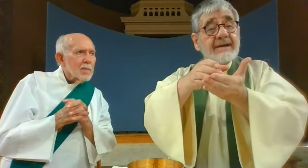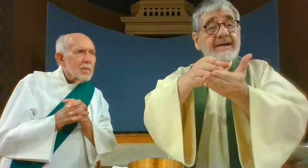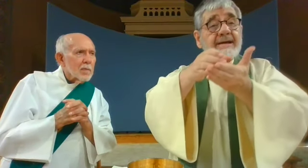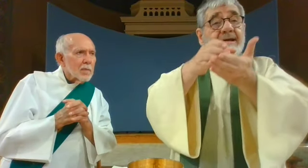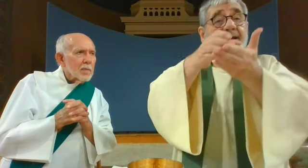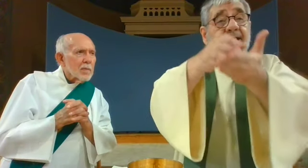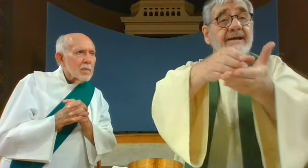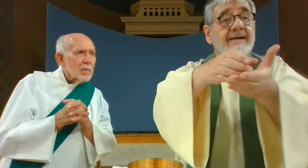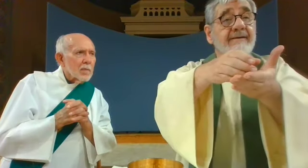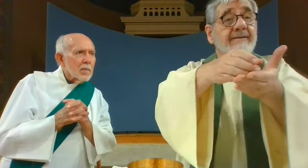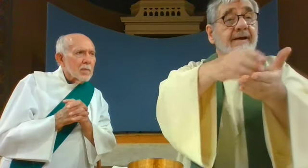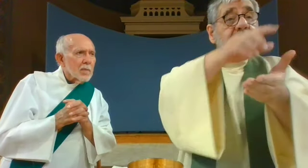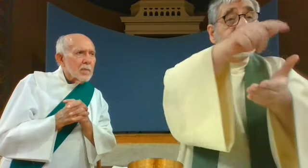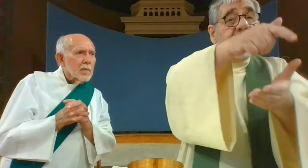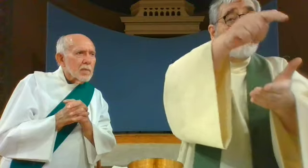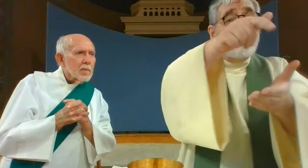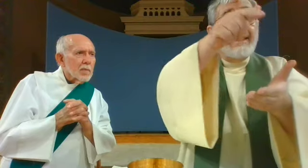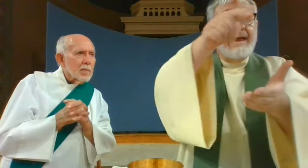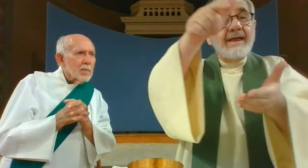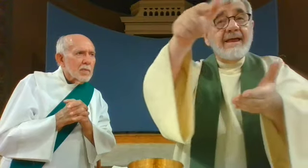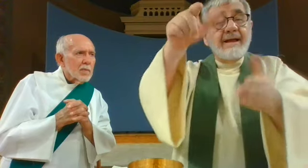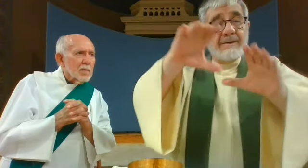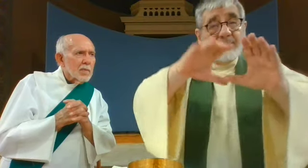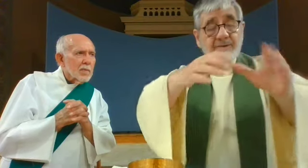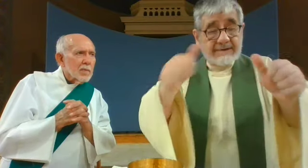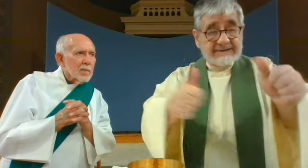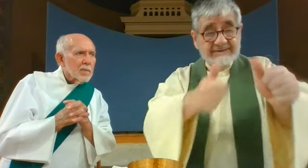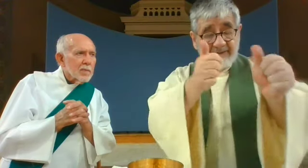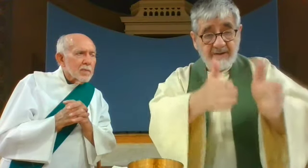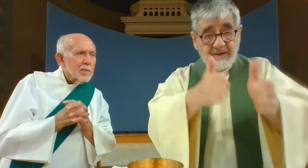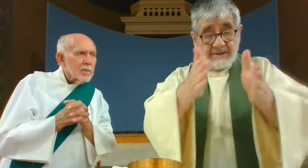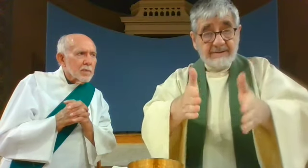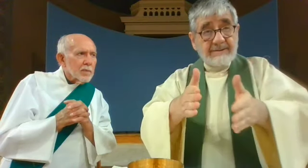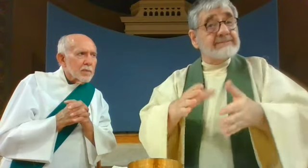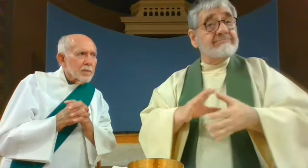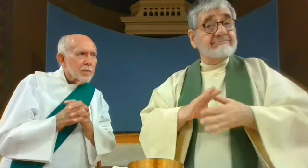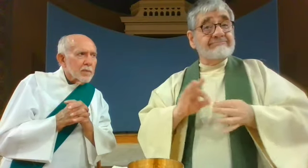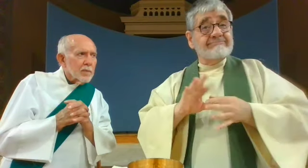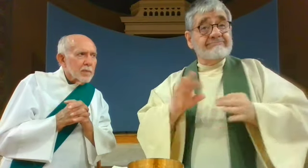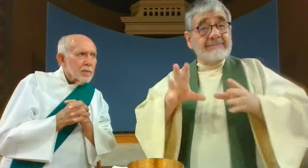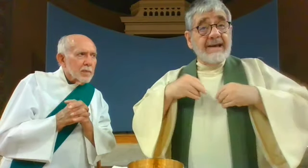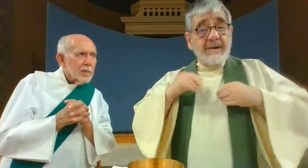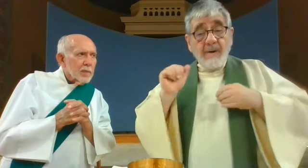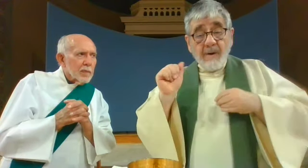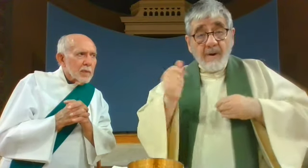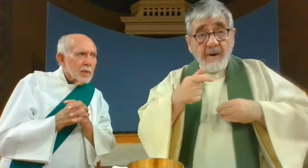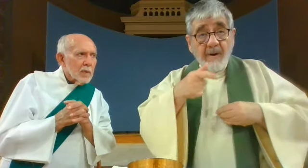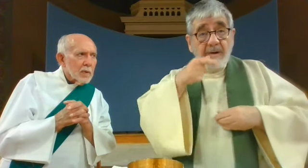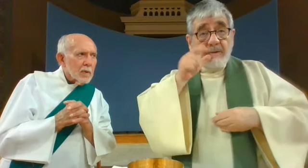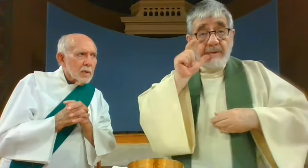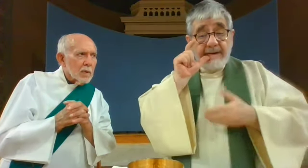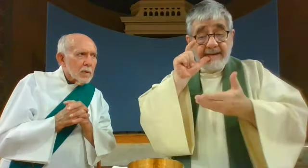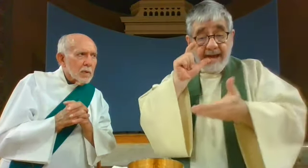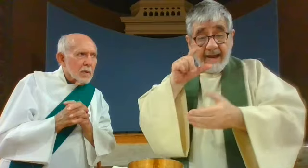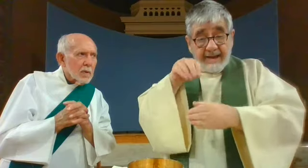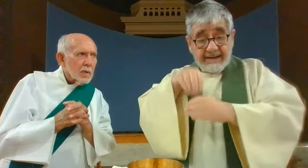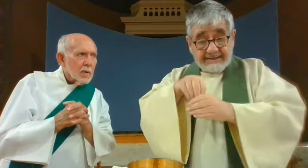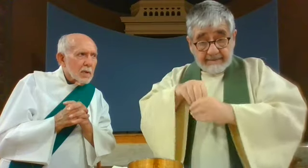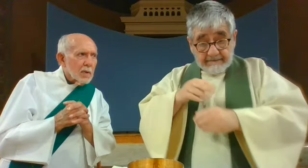giving thanks, gave it to his disciples, saying, Take this, all of you, and drink from it,